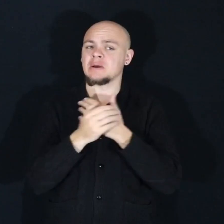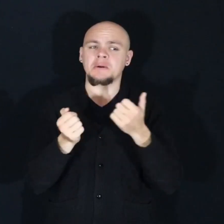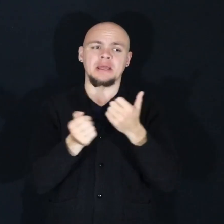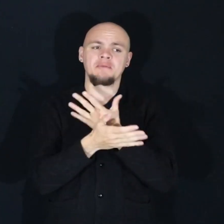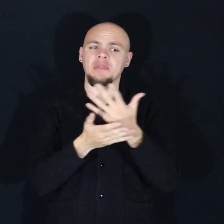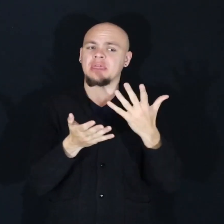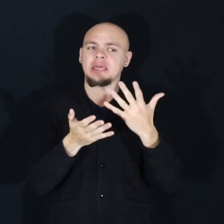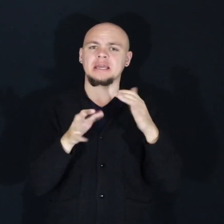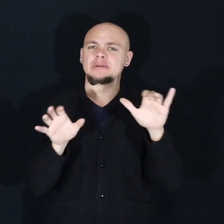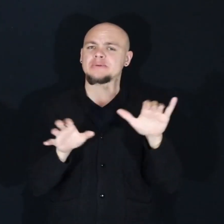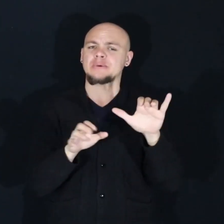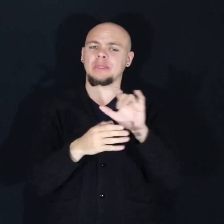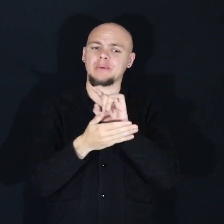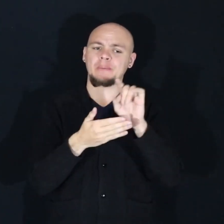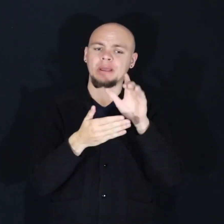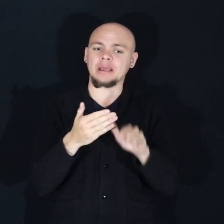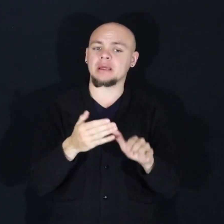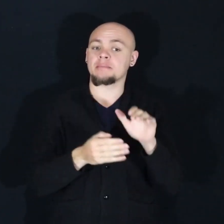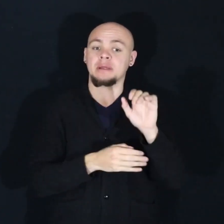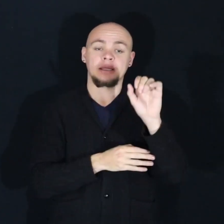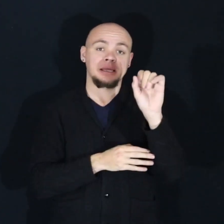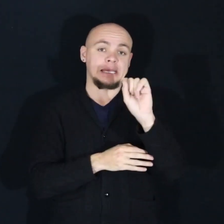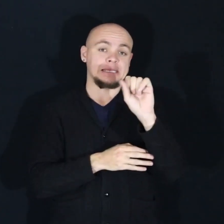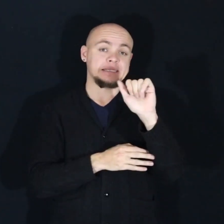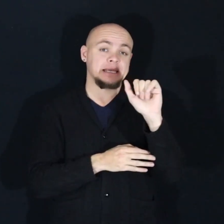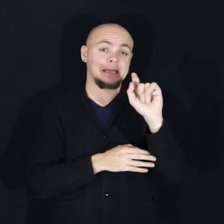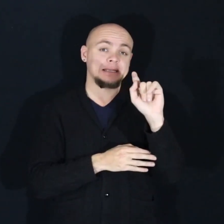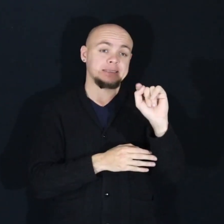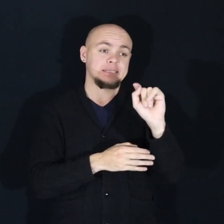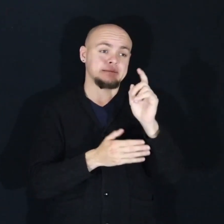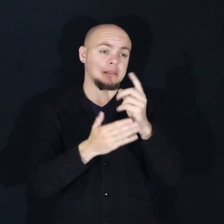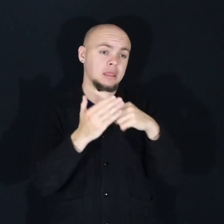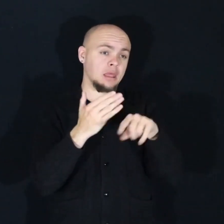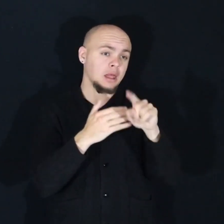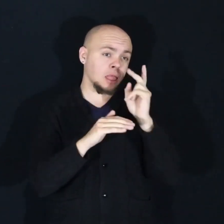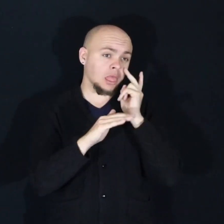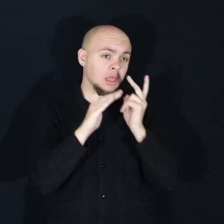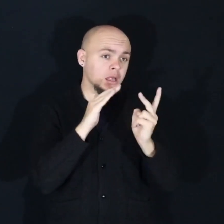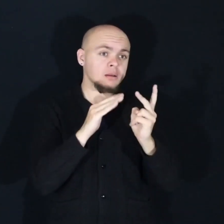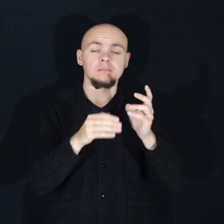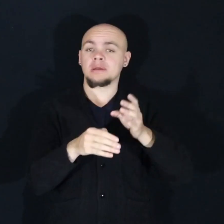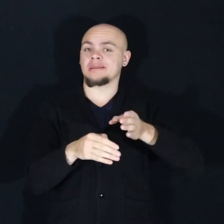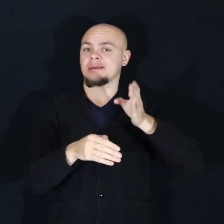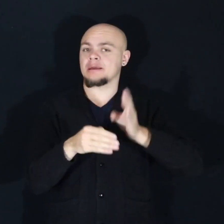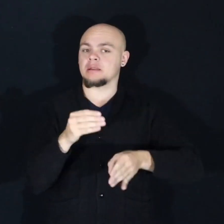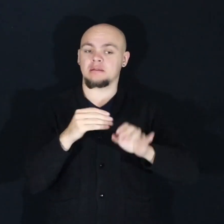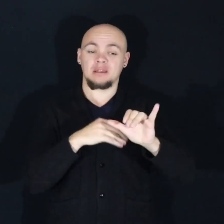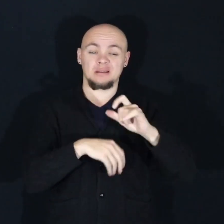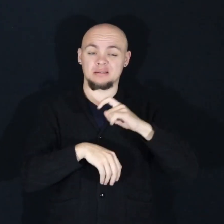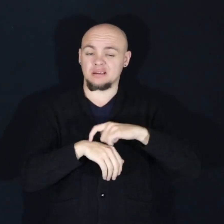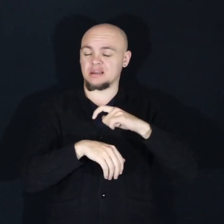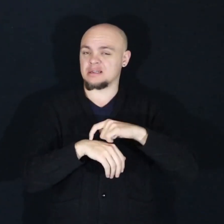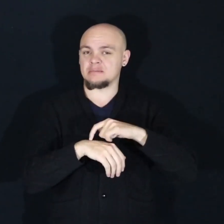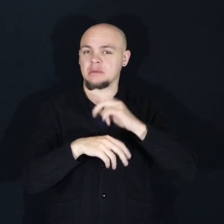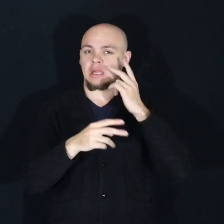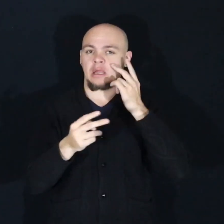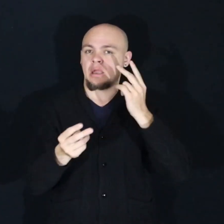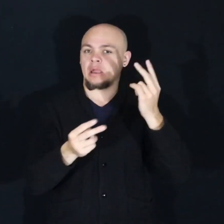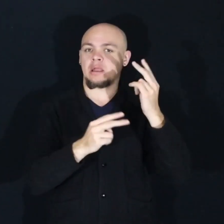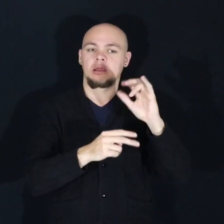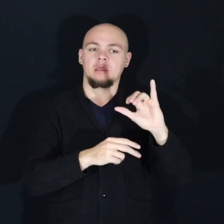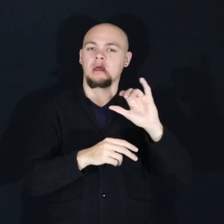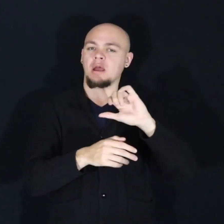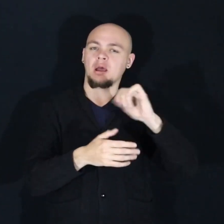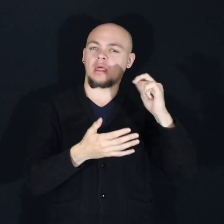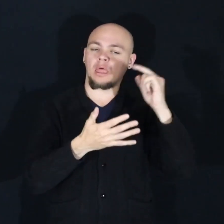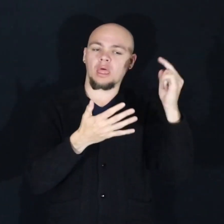weekend, or even my SAT being the next week. But at the end of the day, I don't look back at any of this other